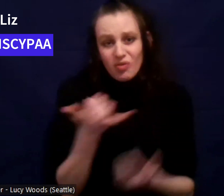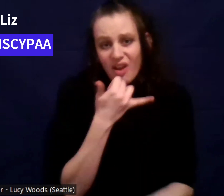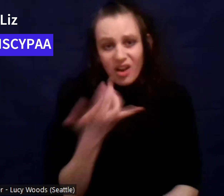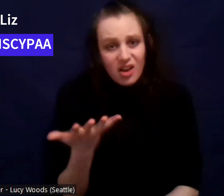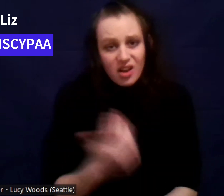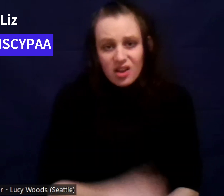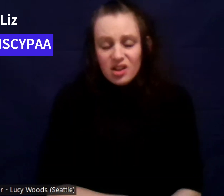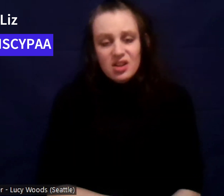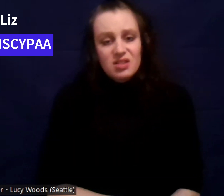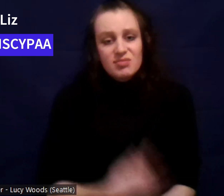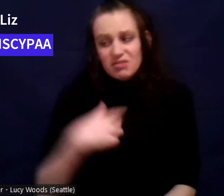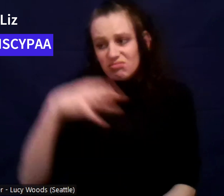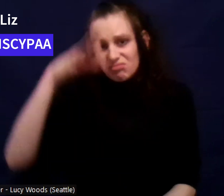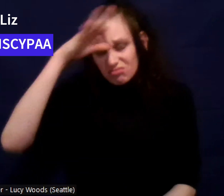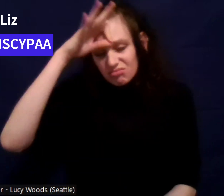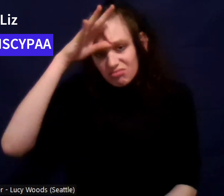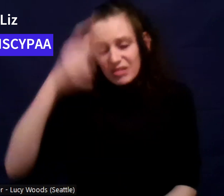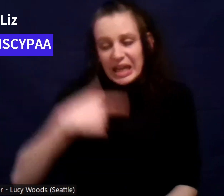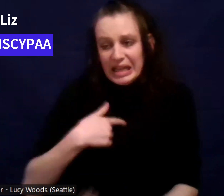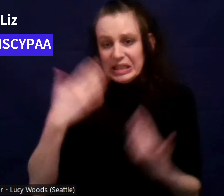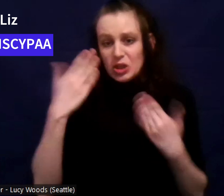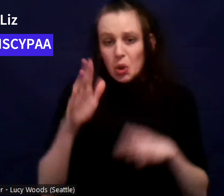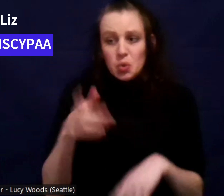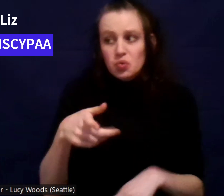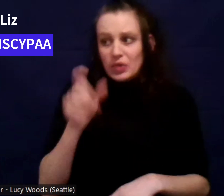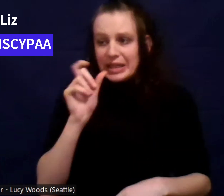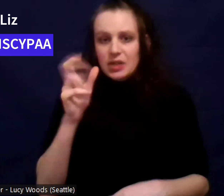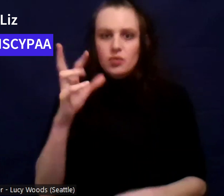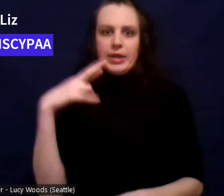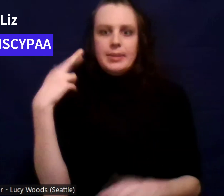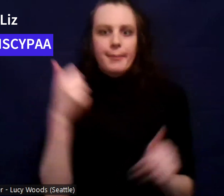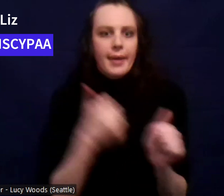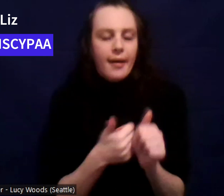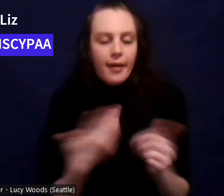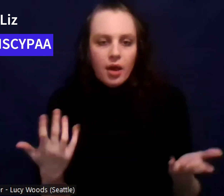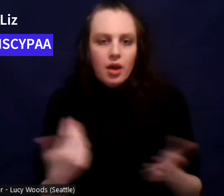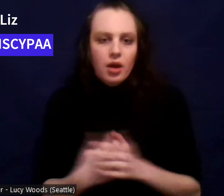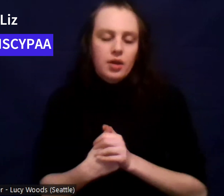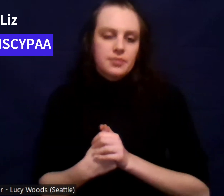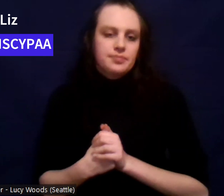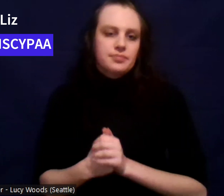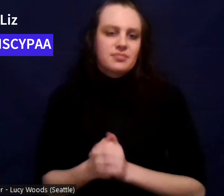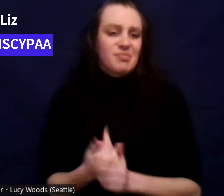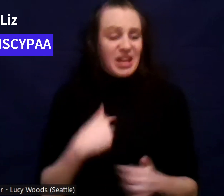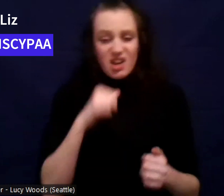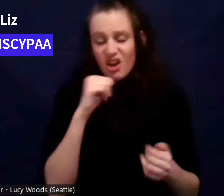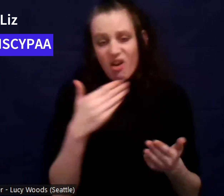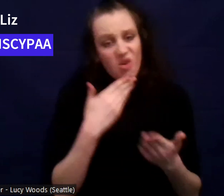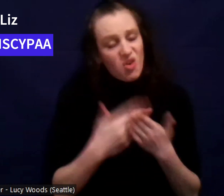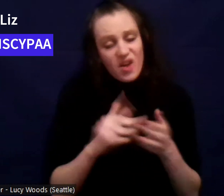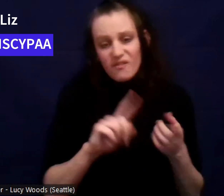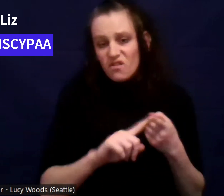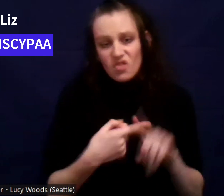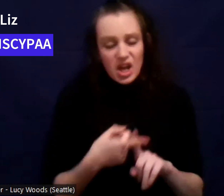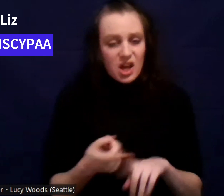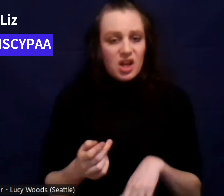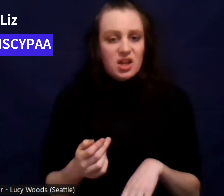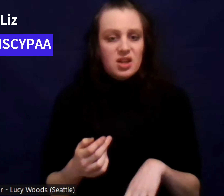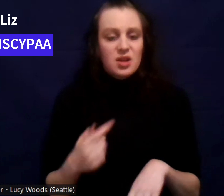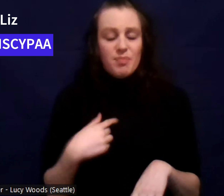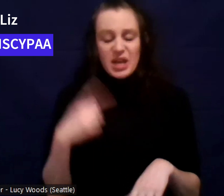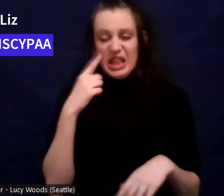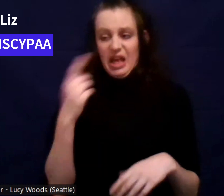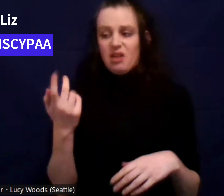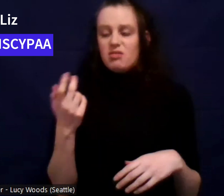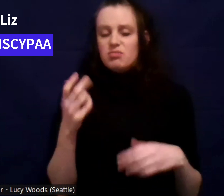had no clue that like drinking may have been like the reason. And I mean, I wasn't a good friend. I put drinking above everything.